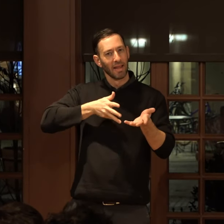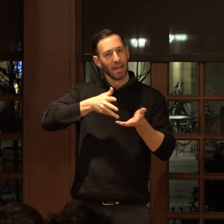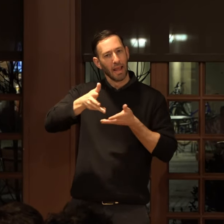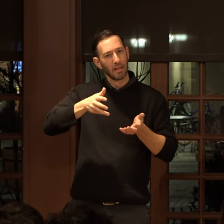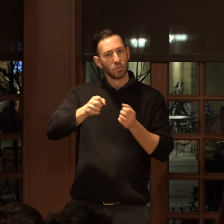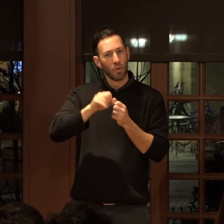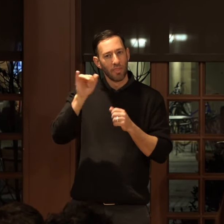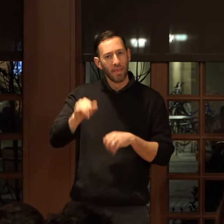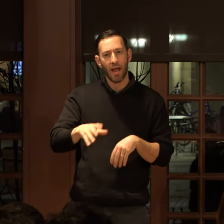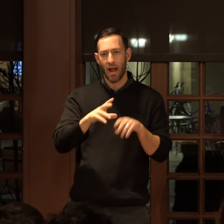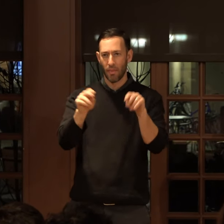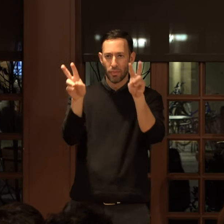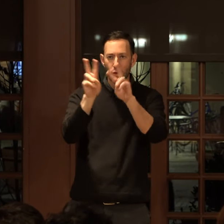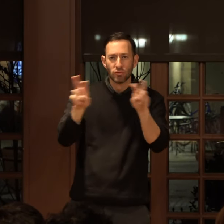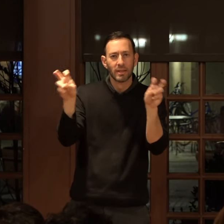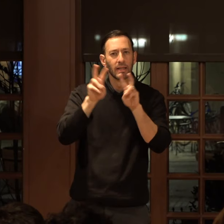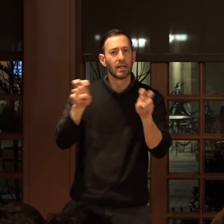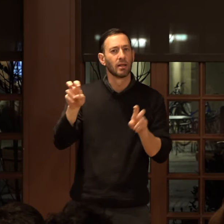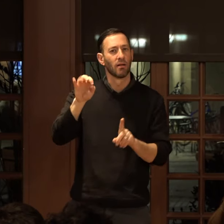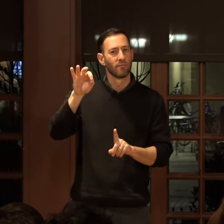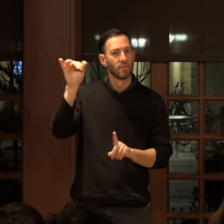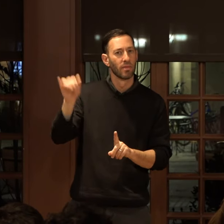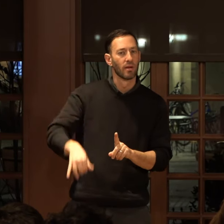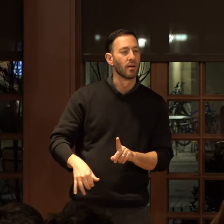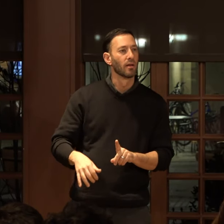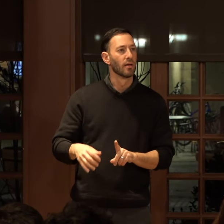it and the critique of it and,